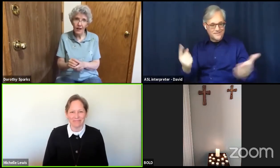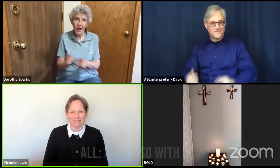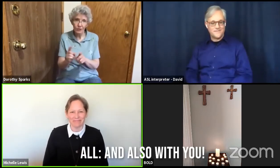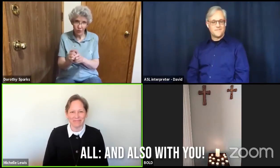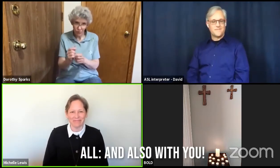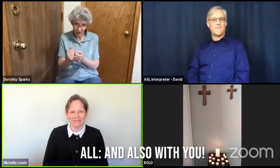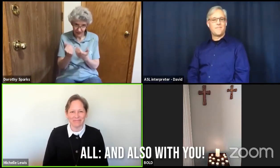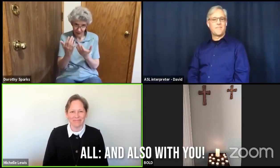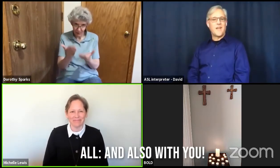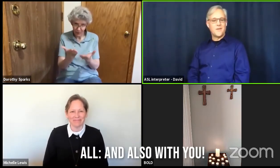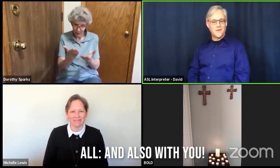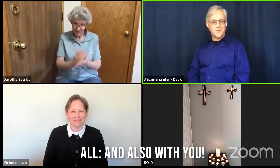and also with you